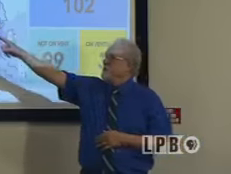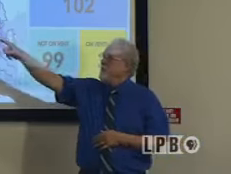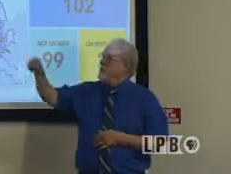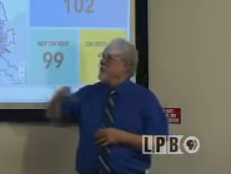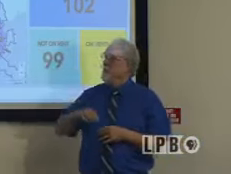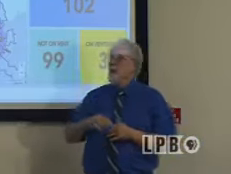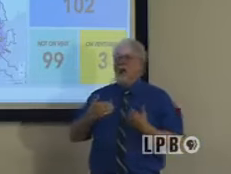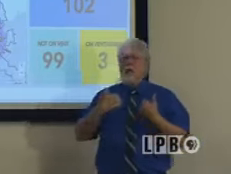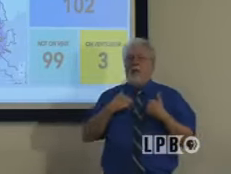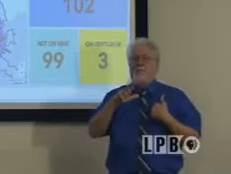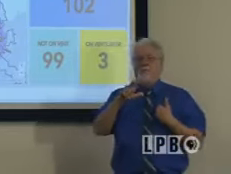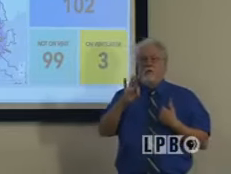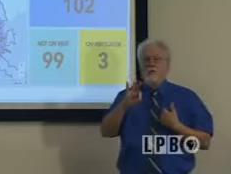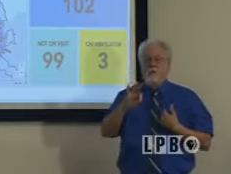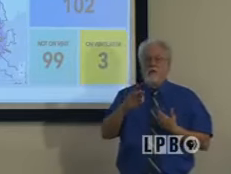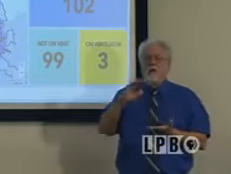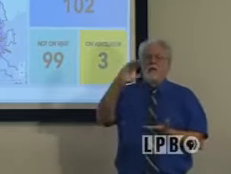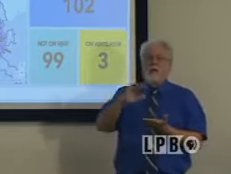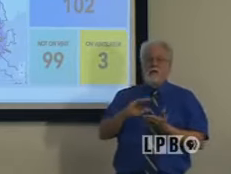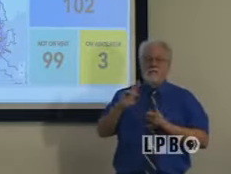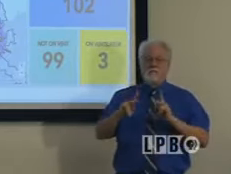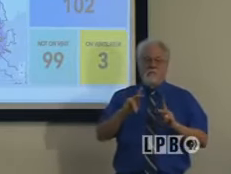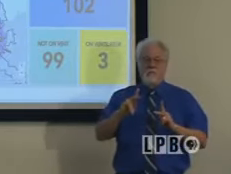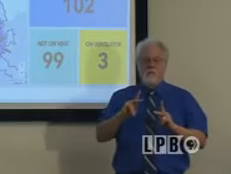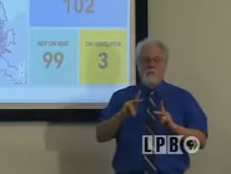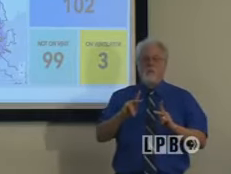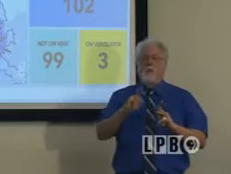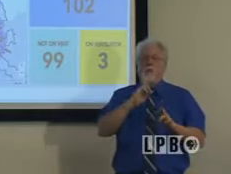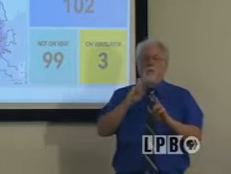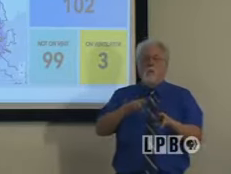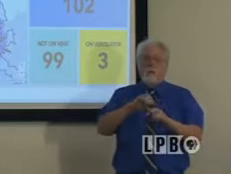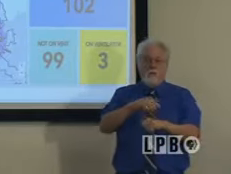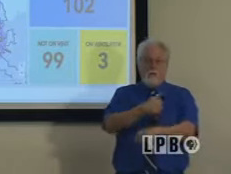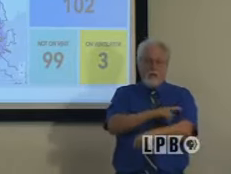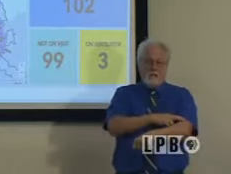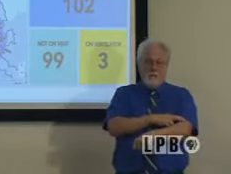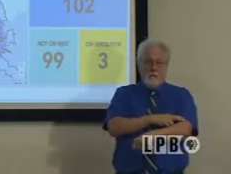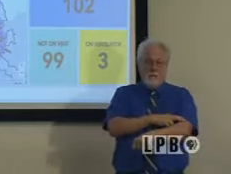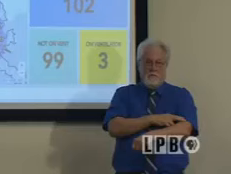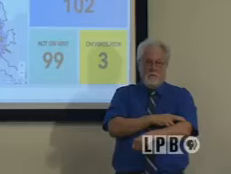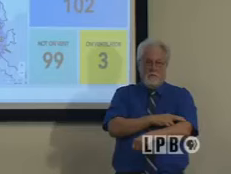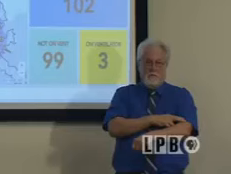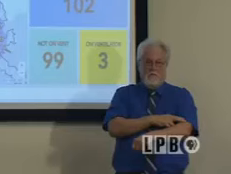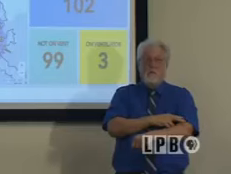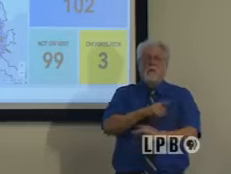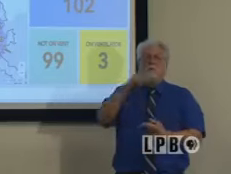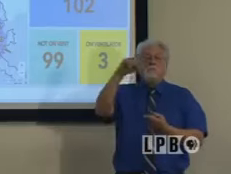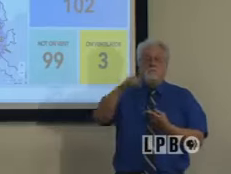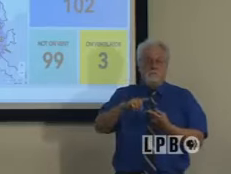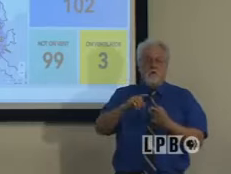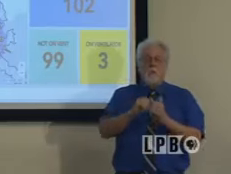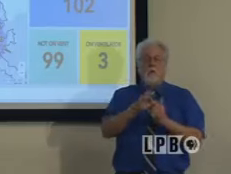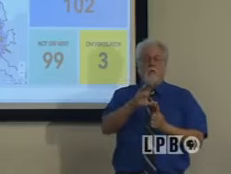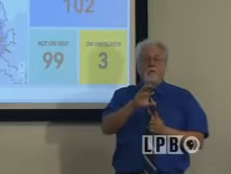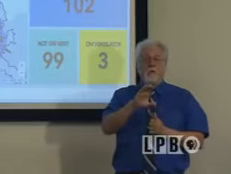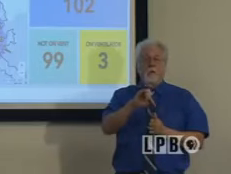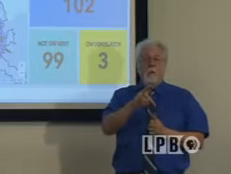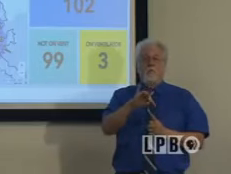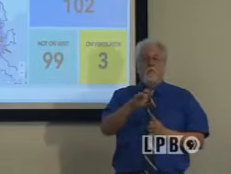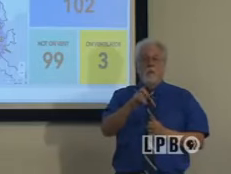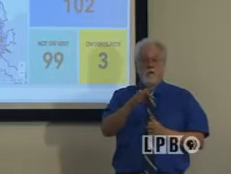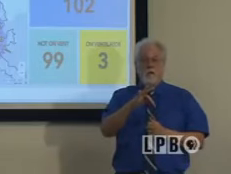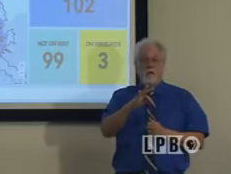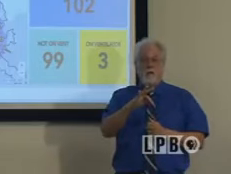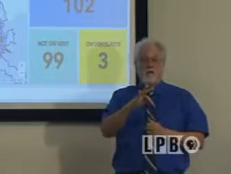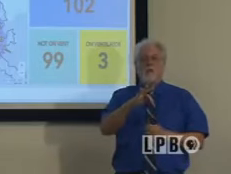We have 39 fewer people being reported in the hospitals statewide with COVID-19. That